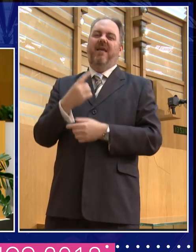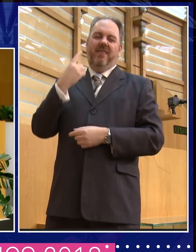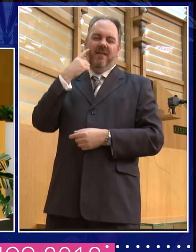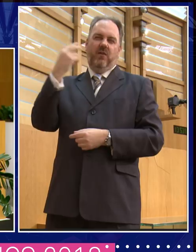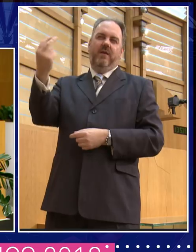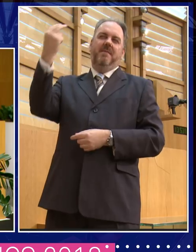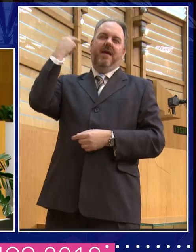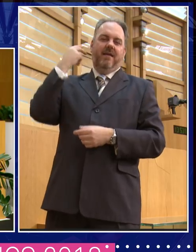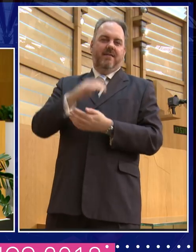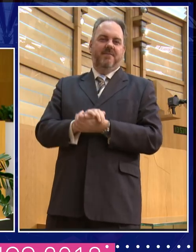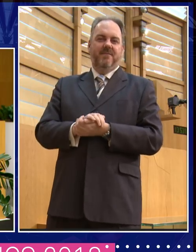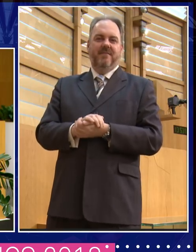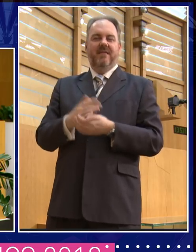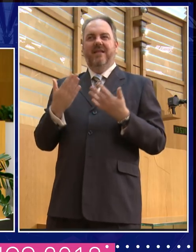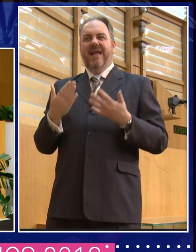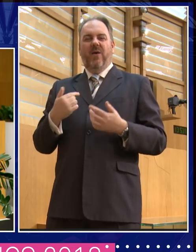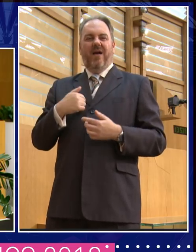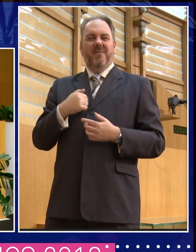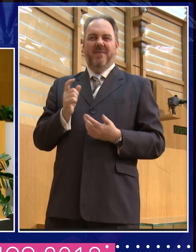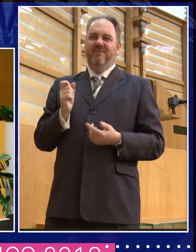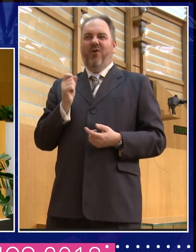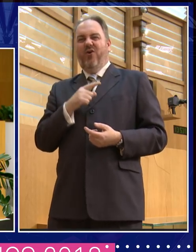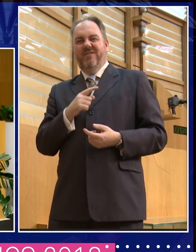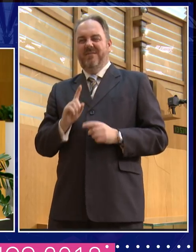you know, kind of quirky extra thing that I do. And it's fun.